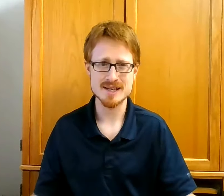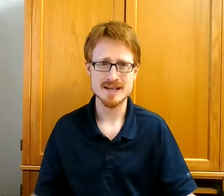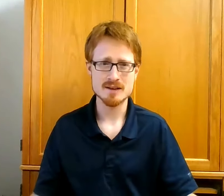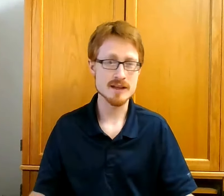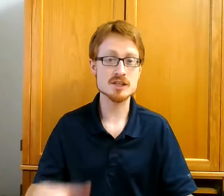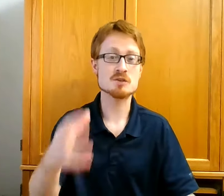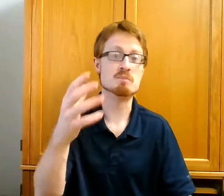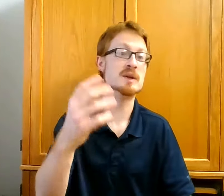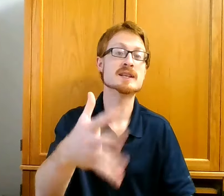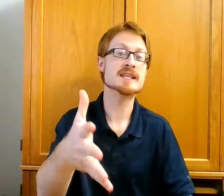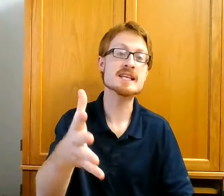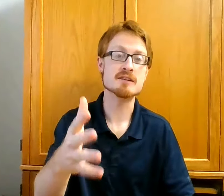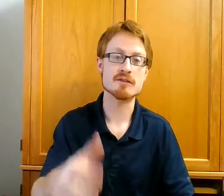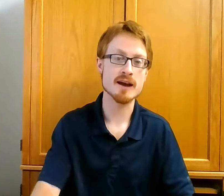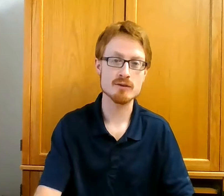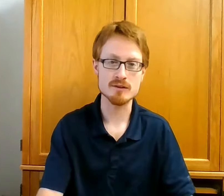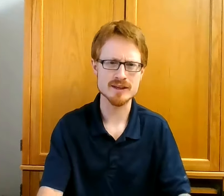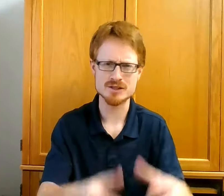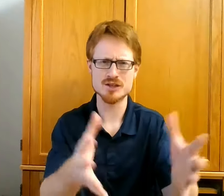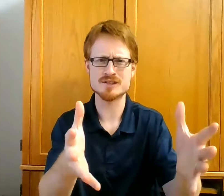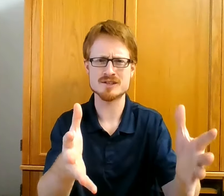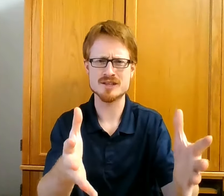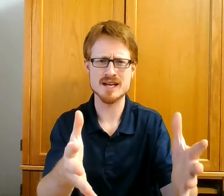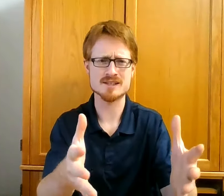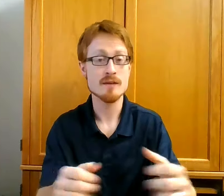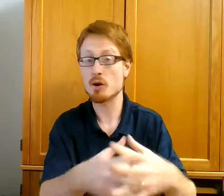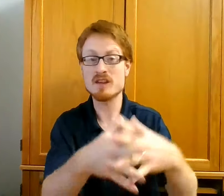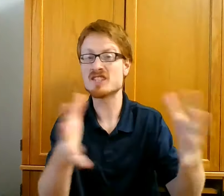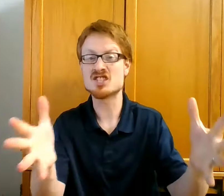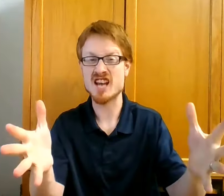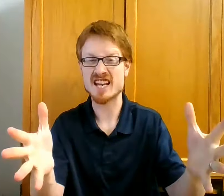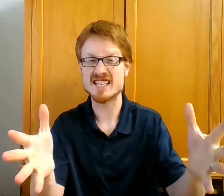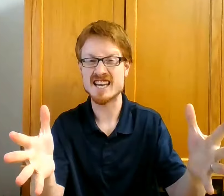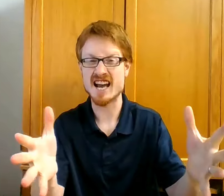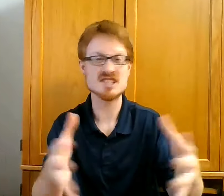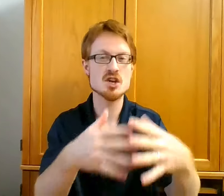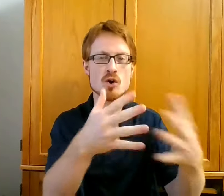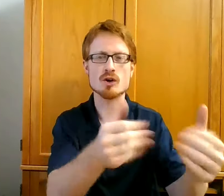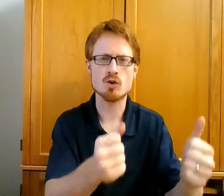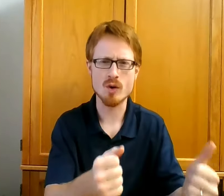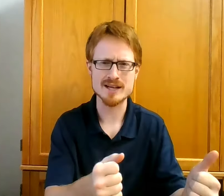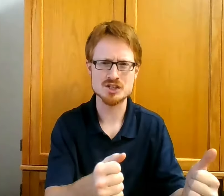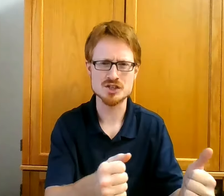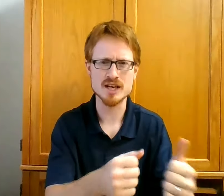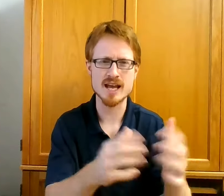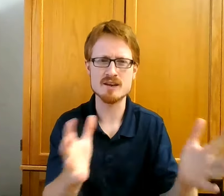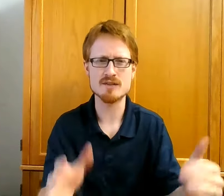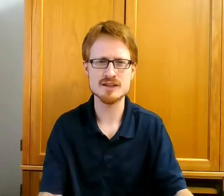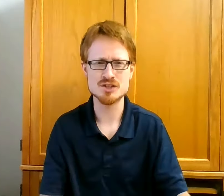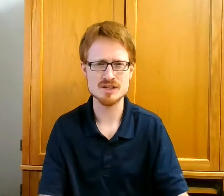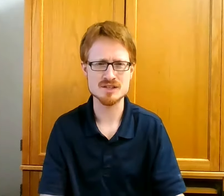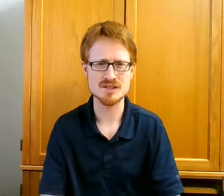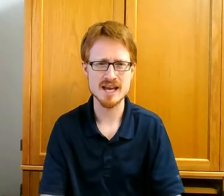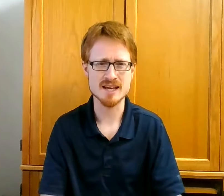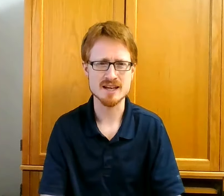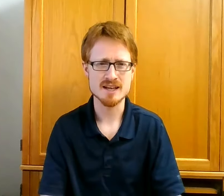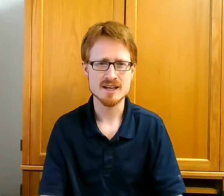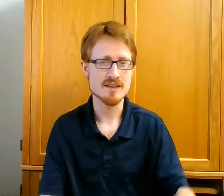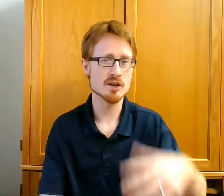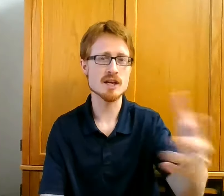They just believe everything Jesus says. They don't even second guess or question anything Jesus said. They look